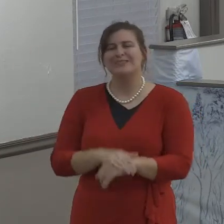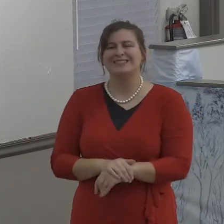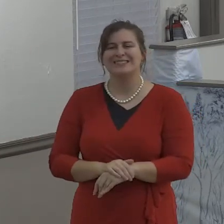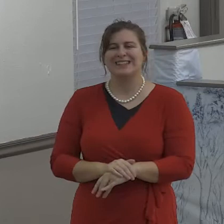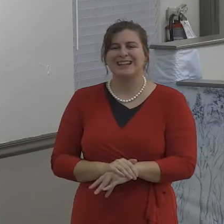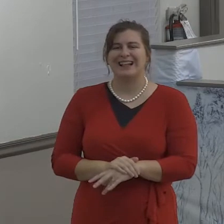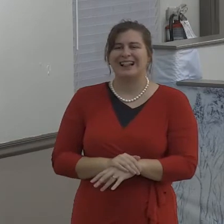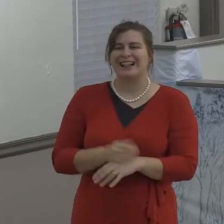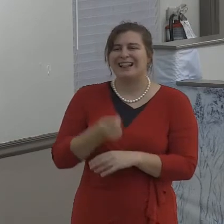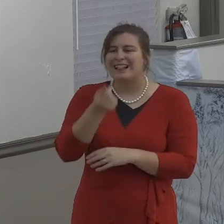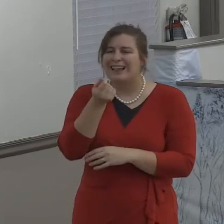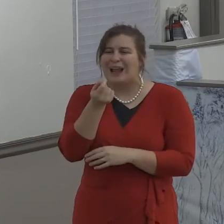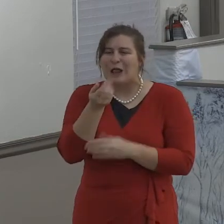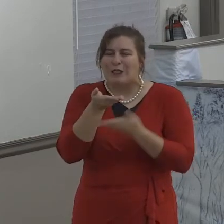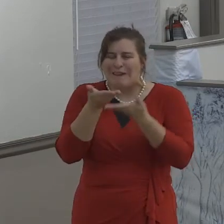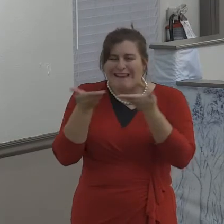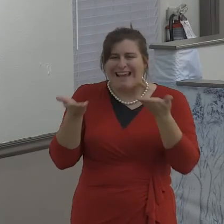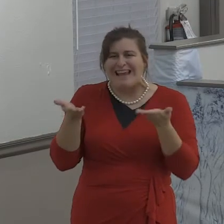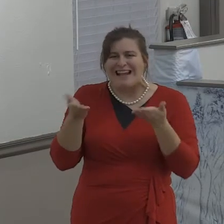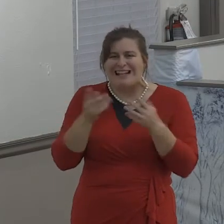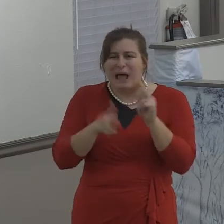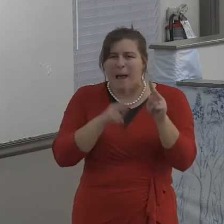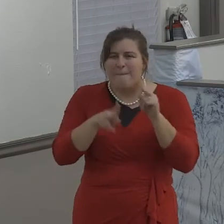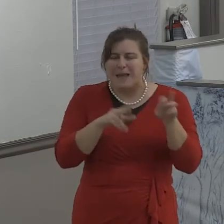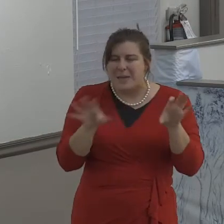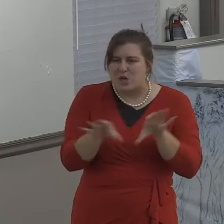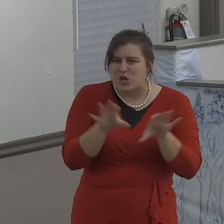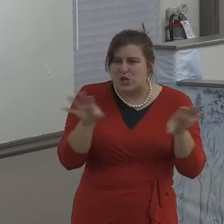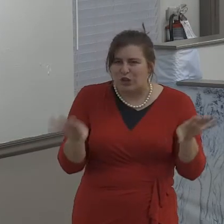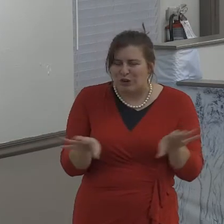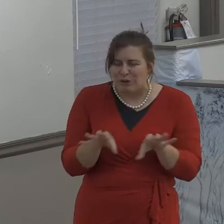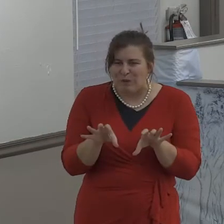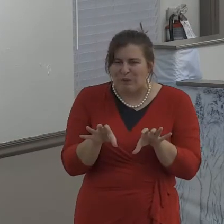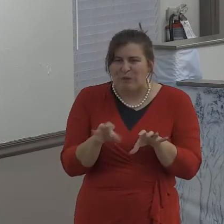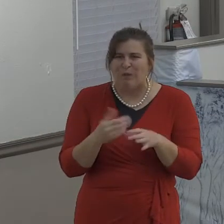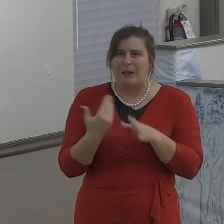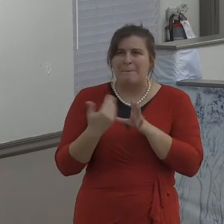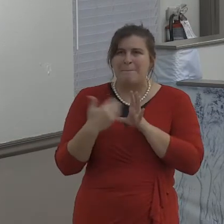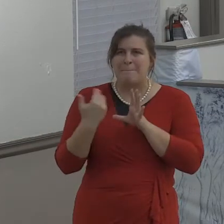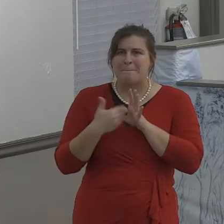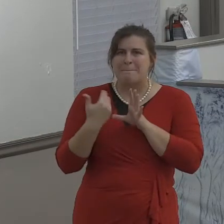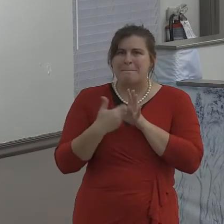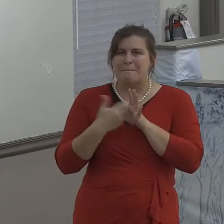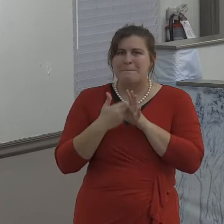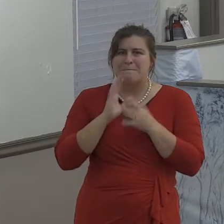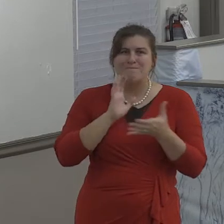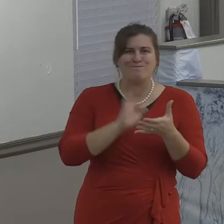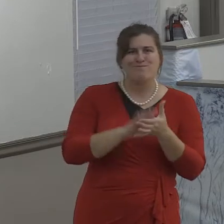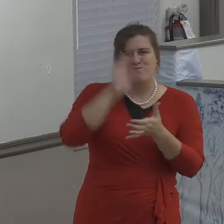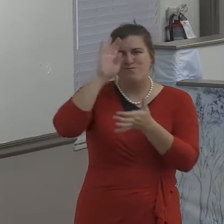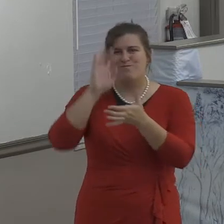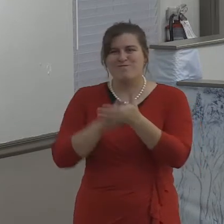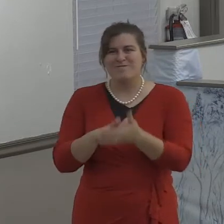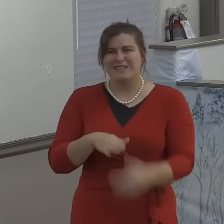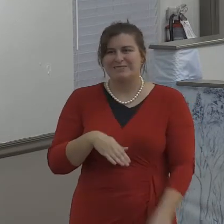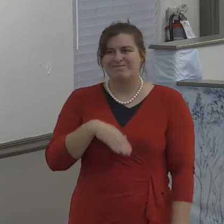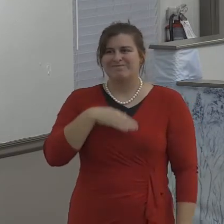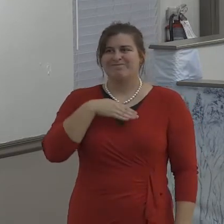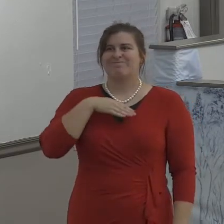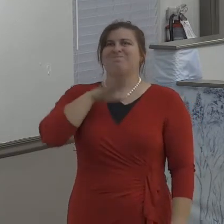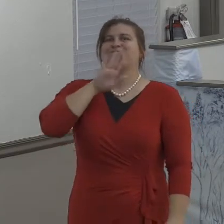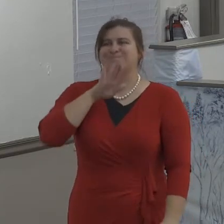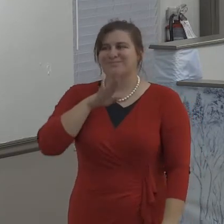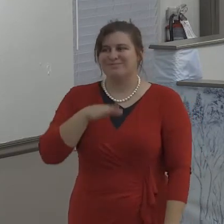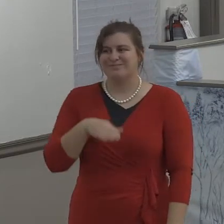And, and to not be that way means that we are going to become bitter. It means we're going to become angry. It means that we're going to